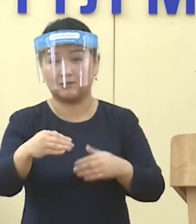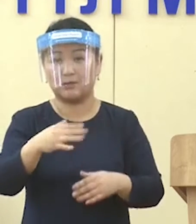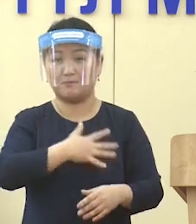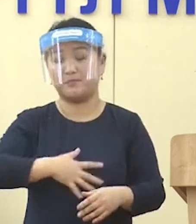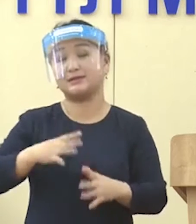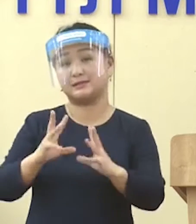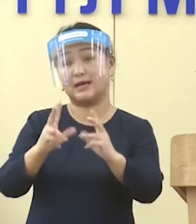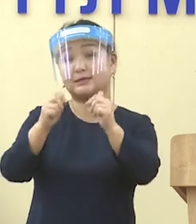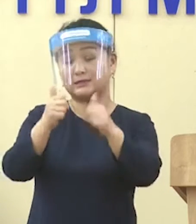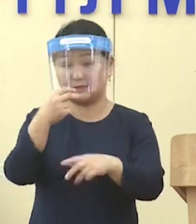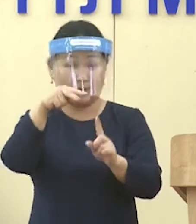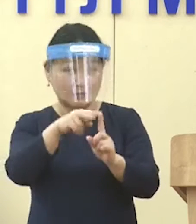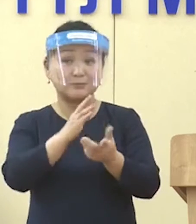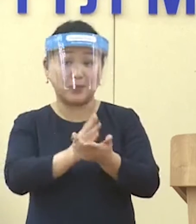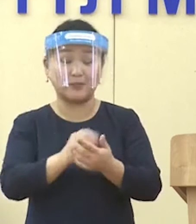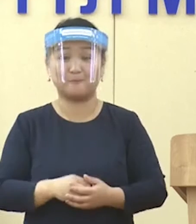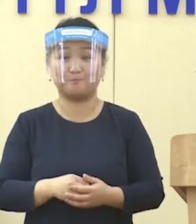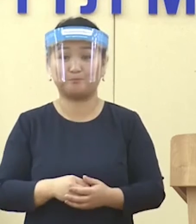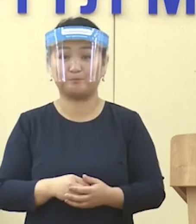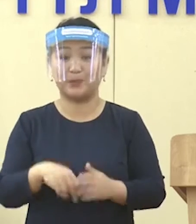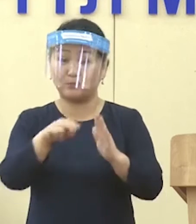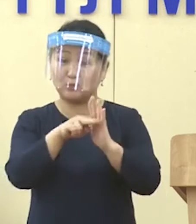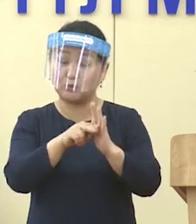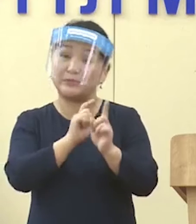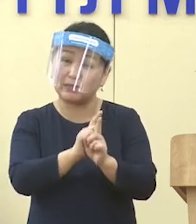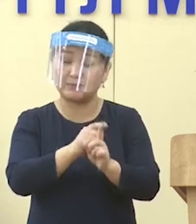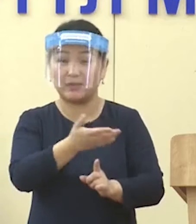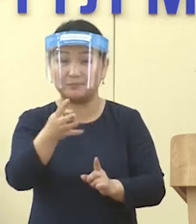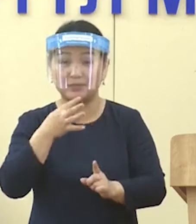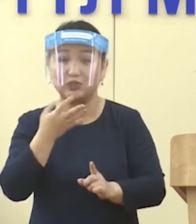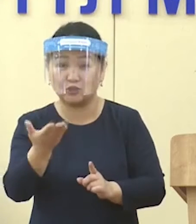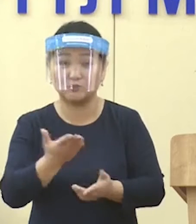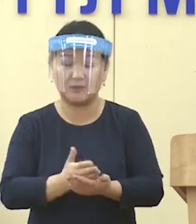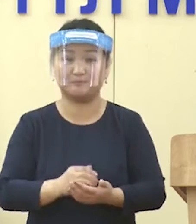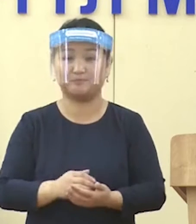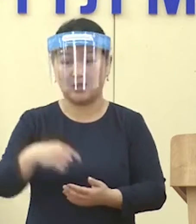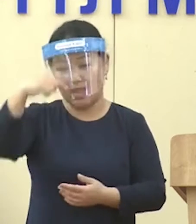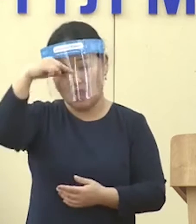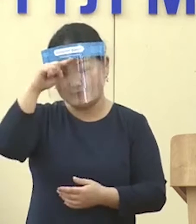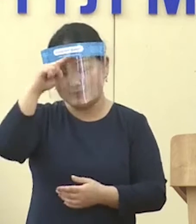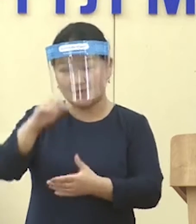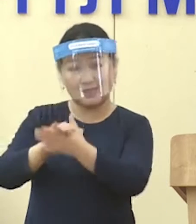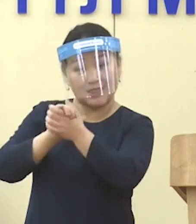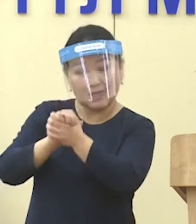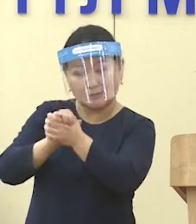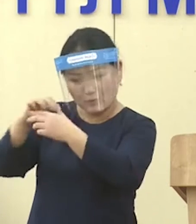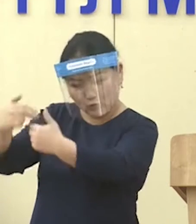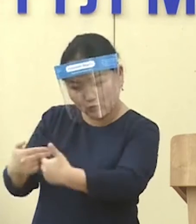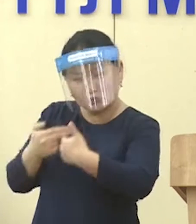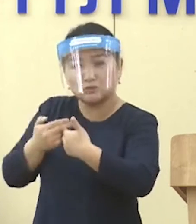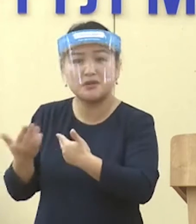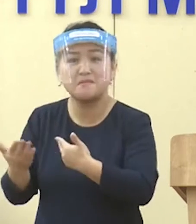case confirmed in Mongolia on May 8th Friday from a passenger arrived in Moulambattir on a charter flight from Frankfurt